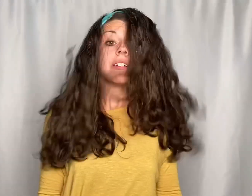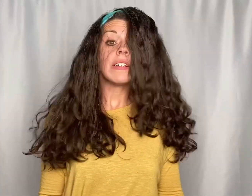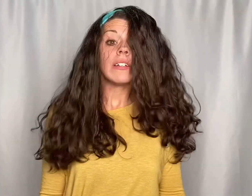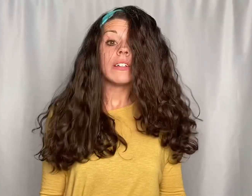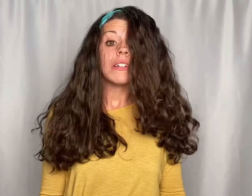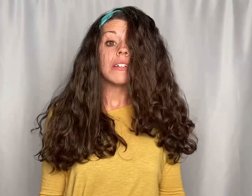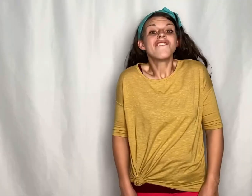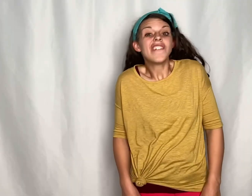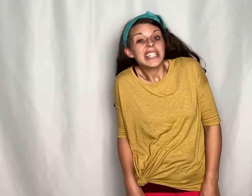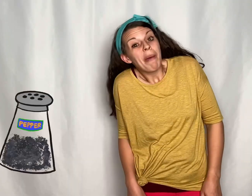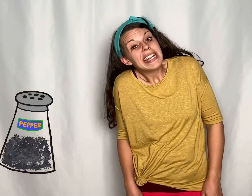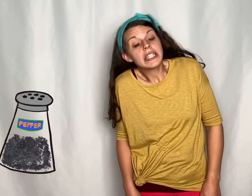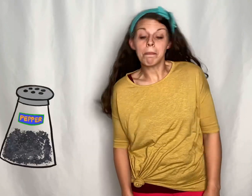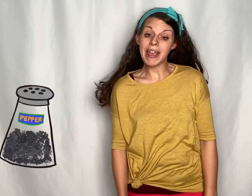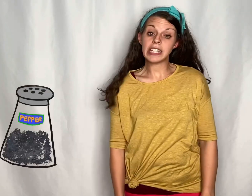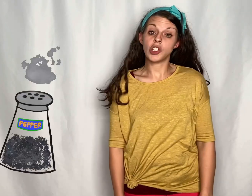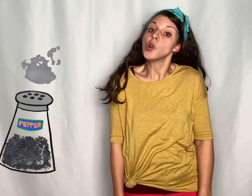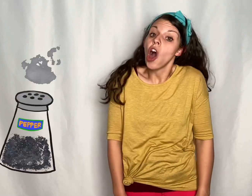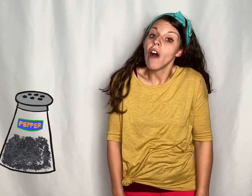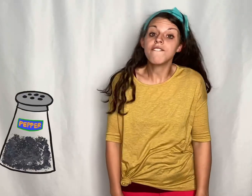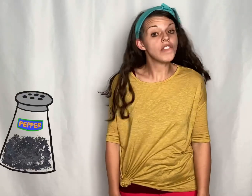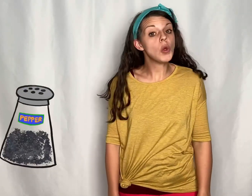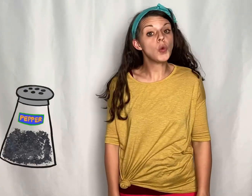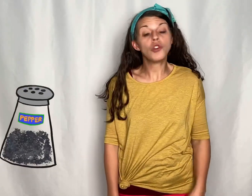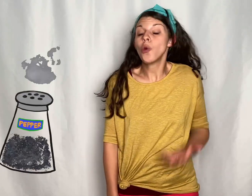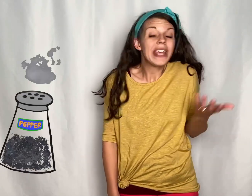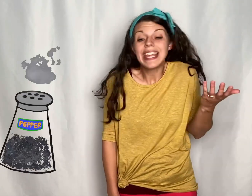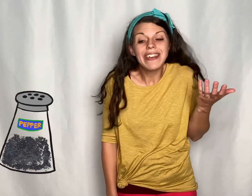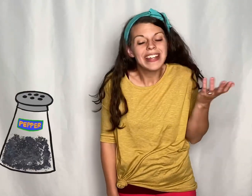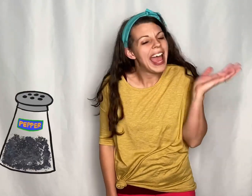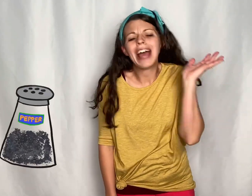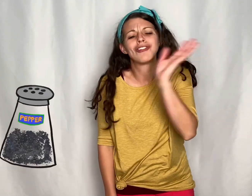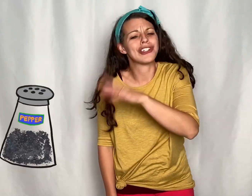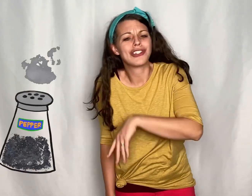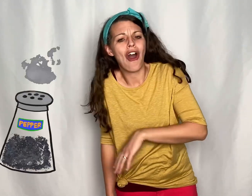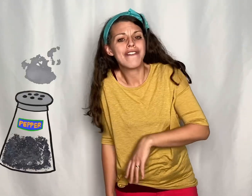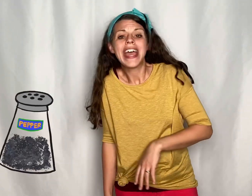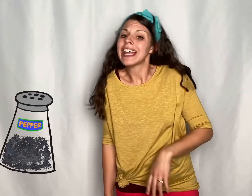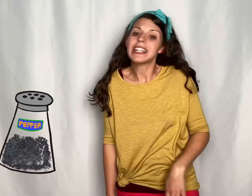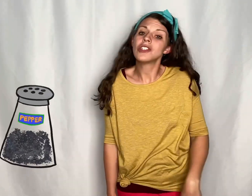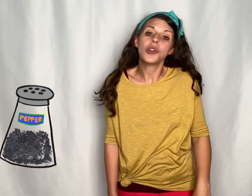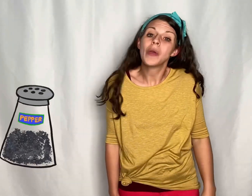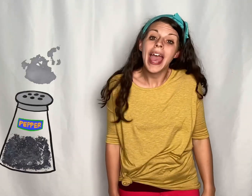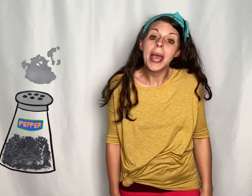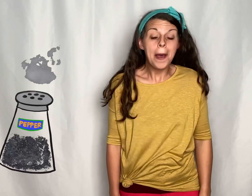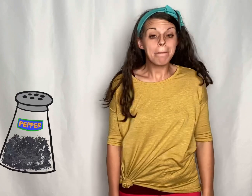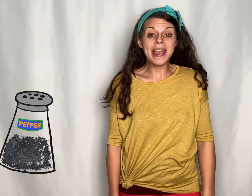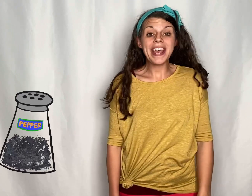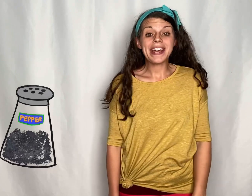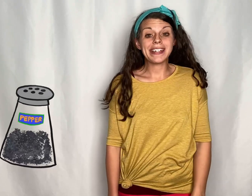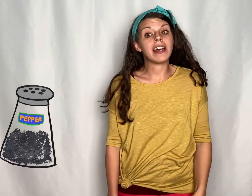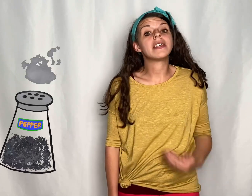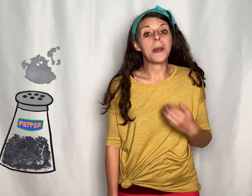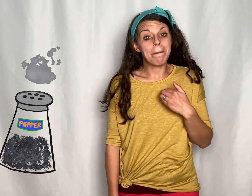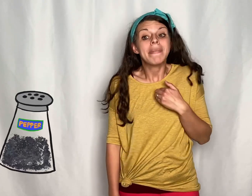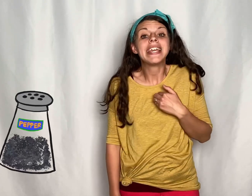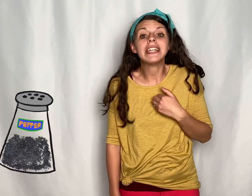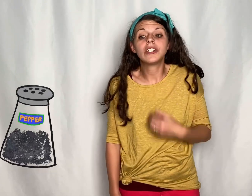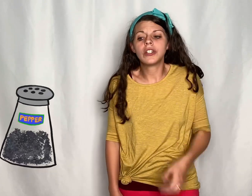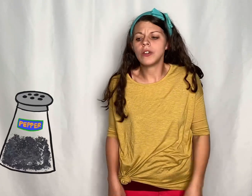If a spice makes you cough, you don't even have to scoff. It's okay because me too.